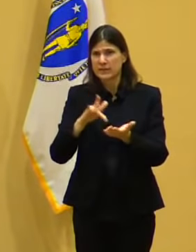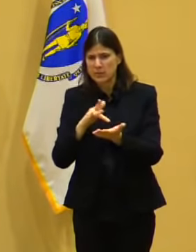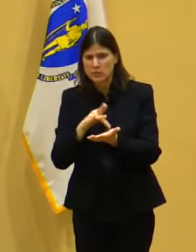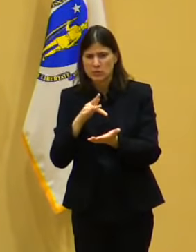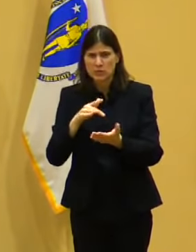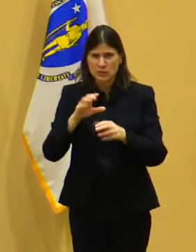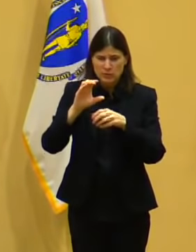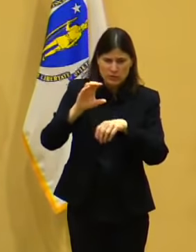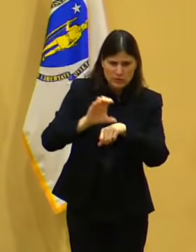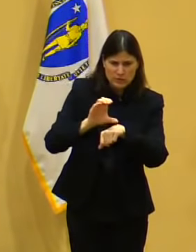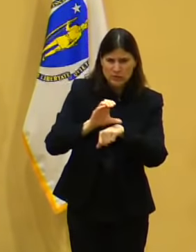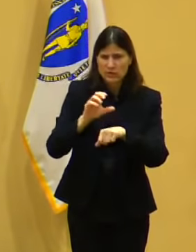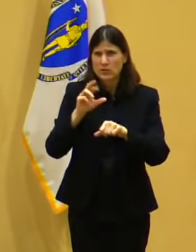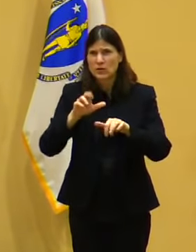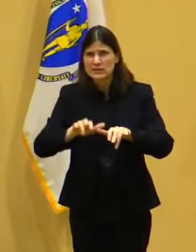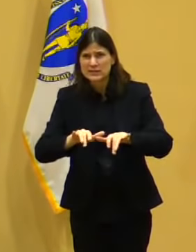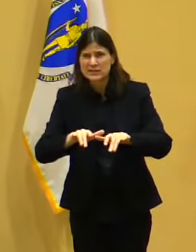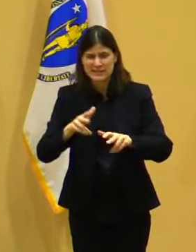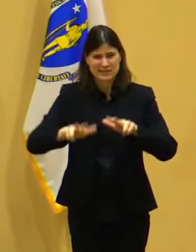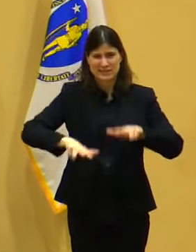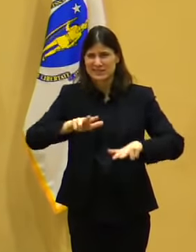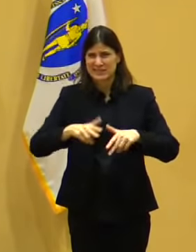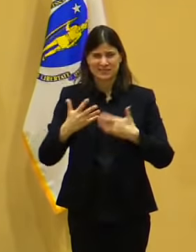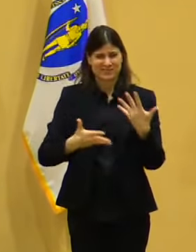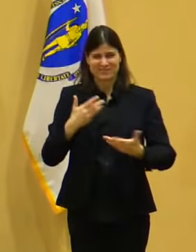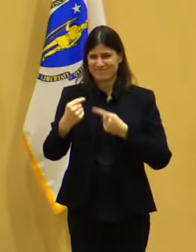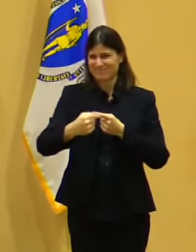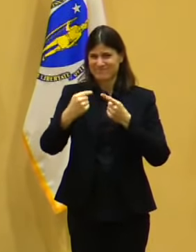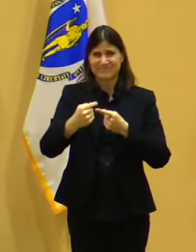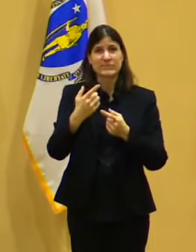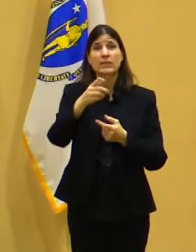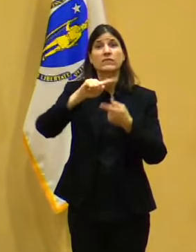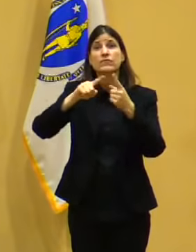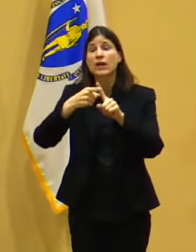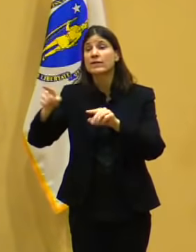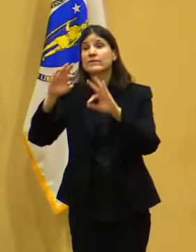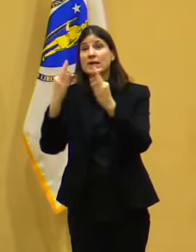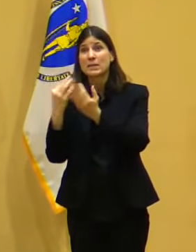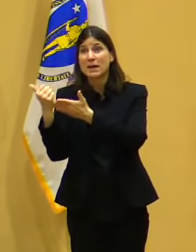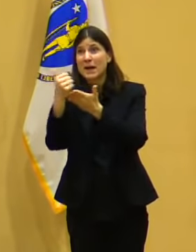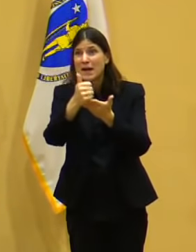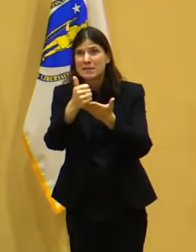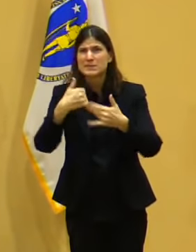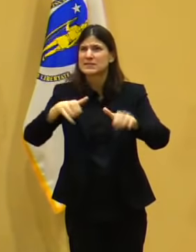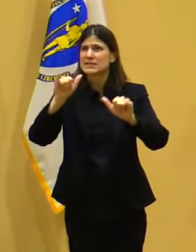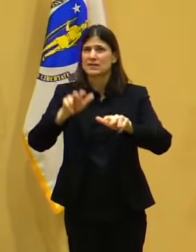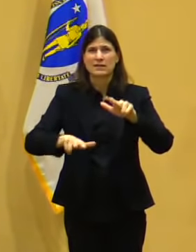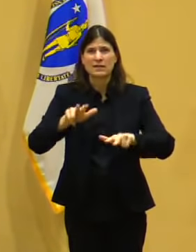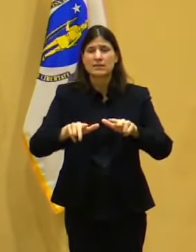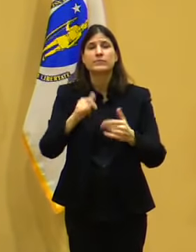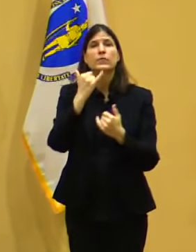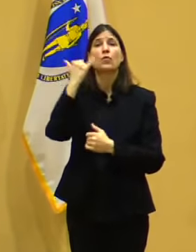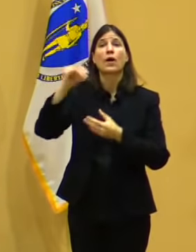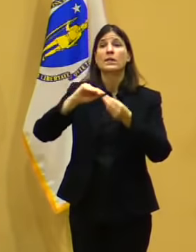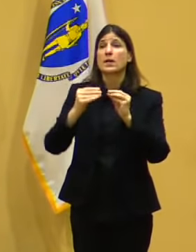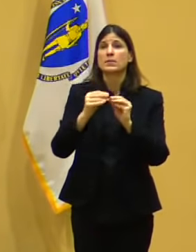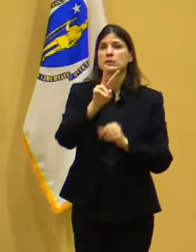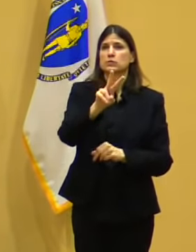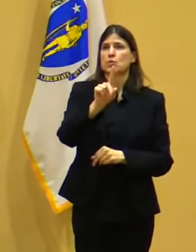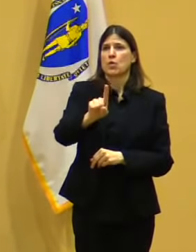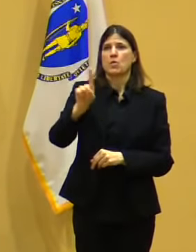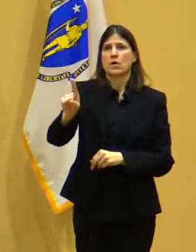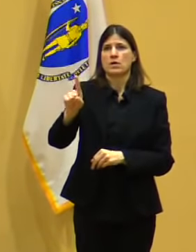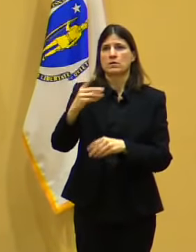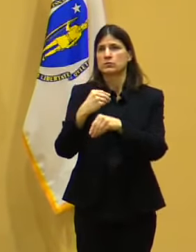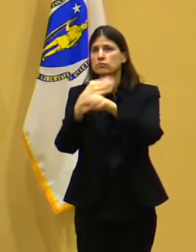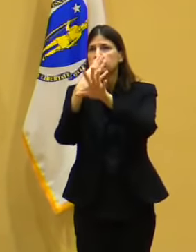appointments. And this policy will go into effect on Thursday, February 11th, i.e. tomorrow, and it's